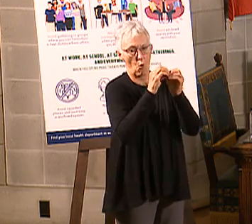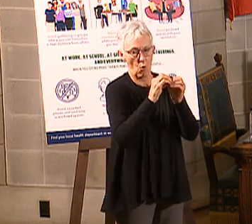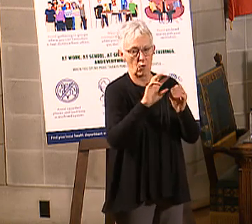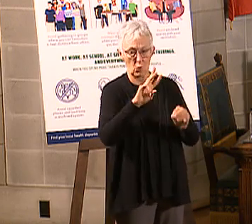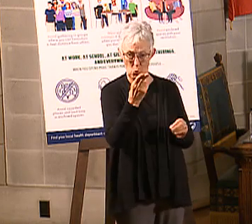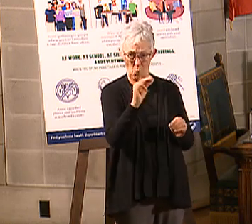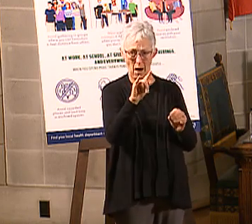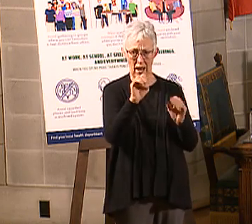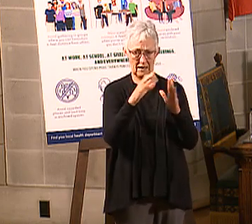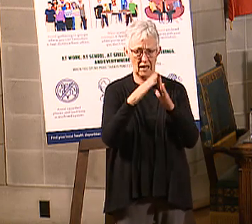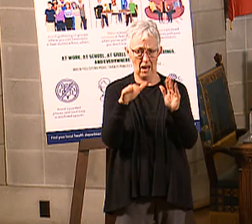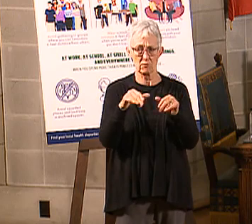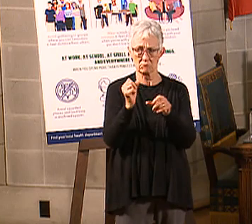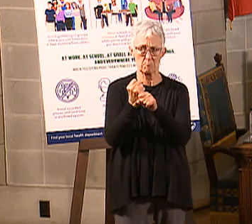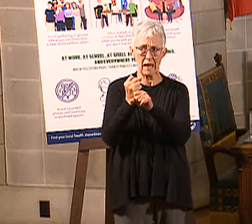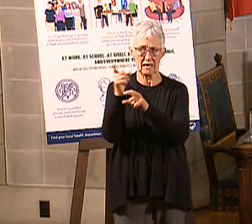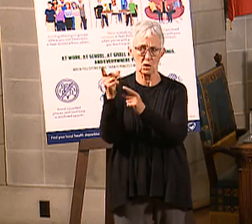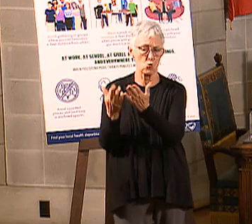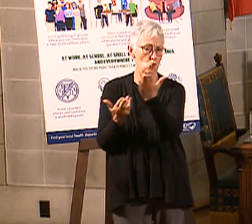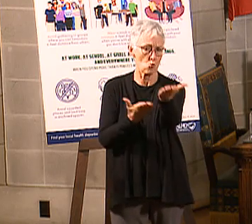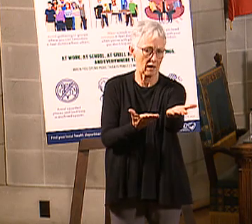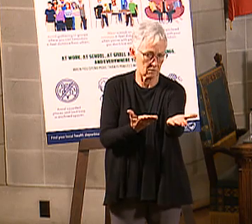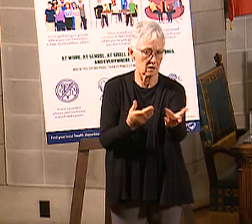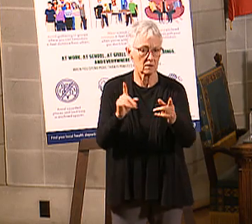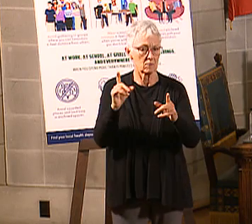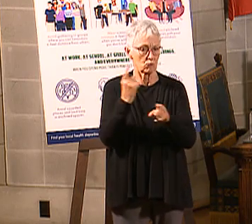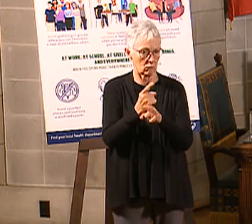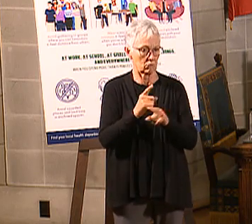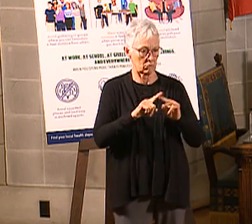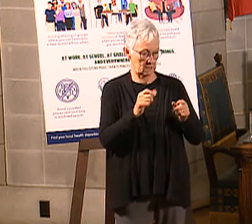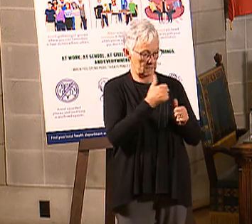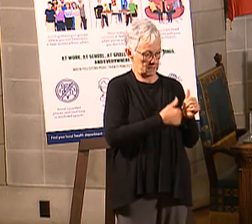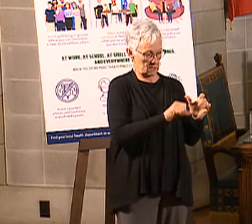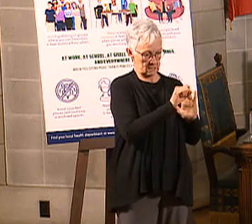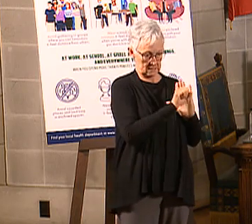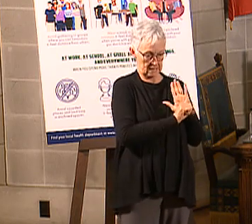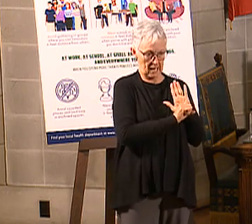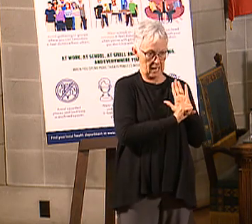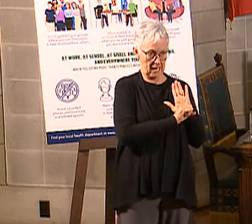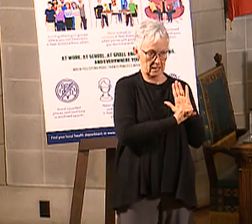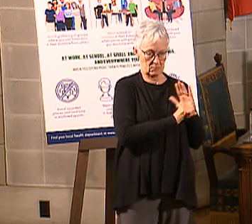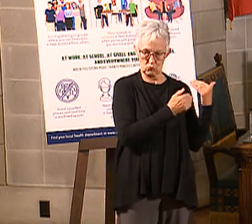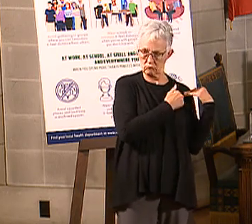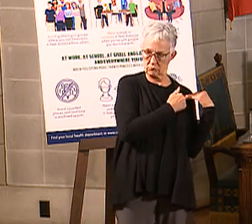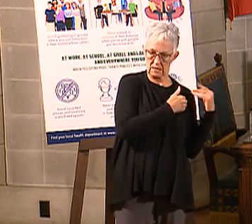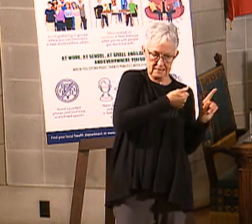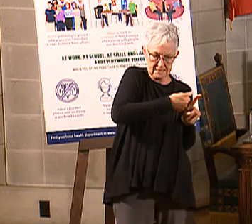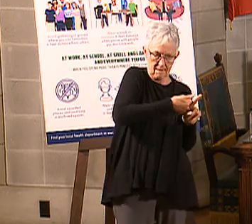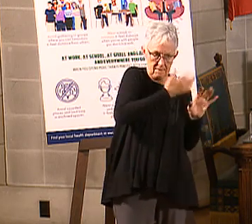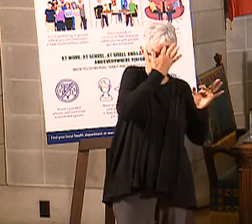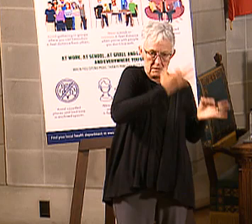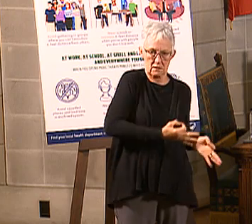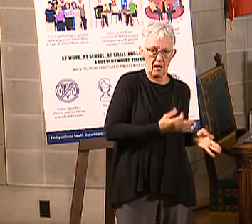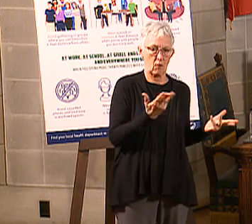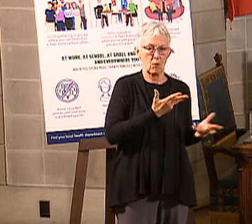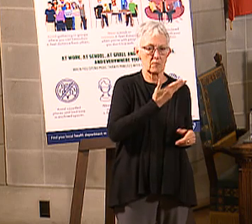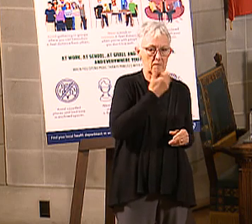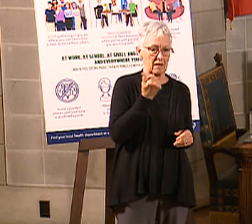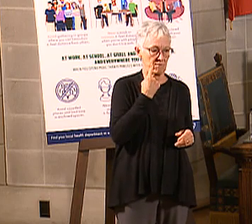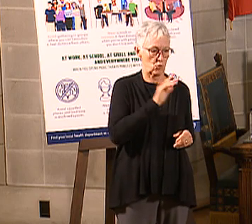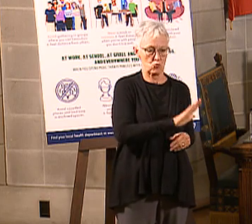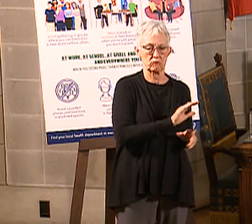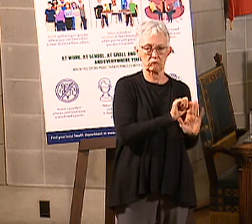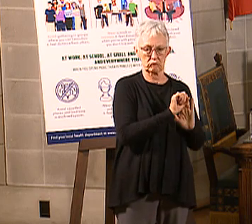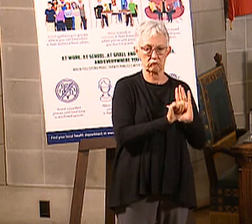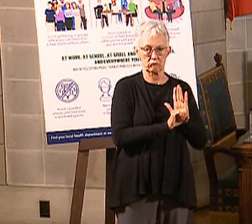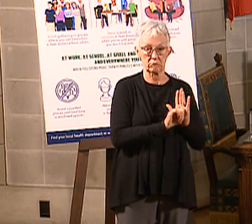but each of the states is really, you know, responsible for implementing the decisions that are going to be, work best for it. And that's what we're